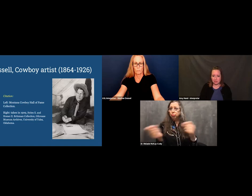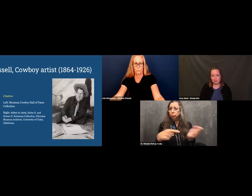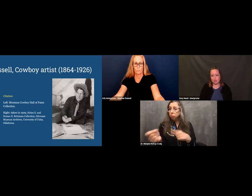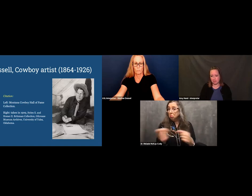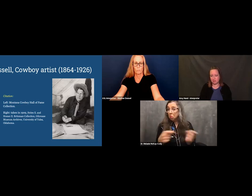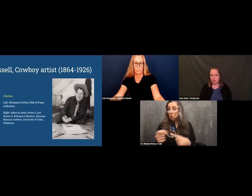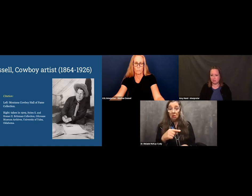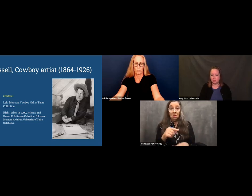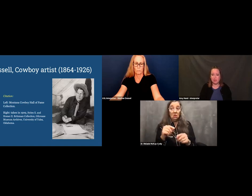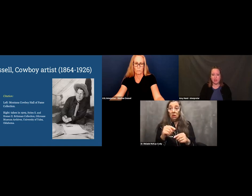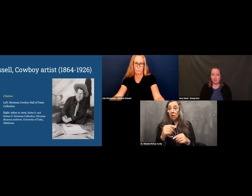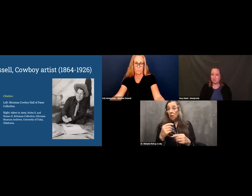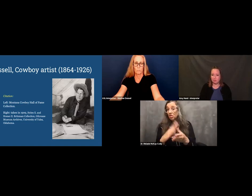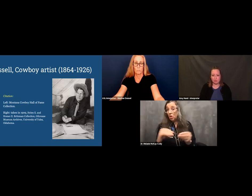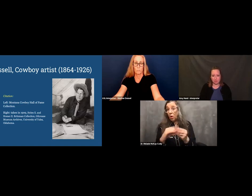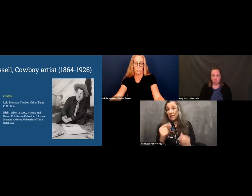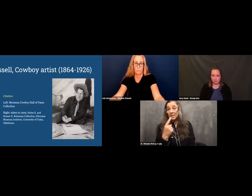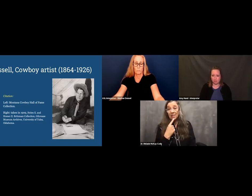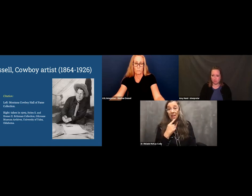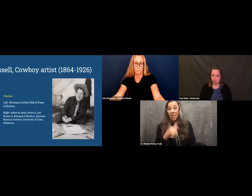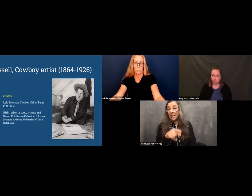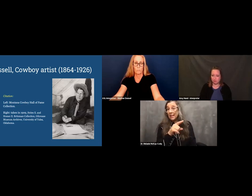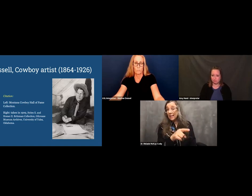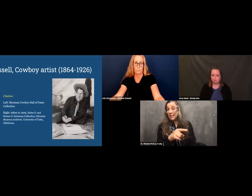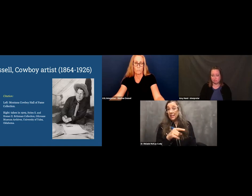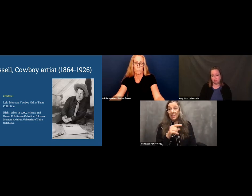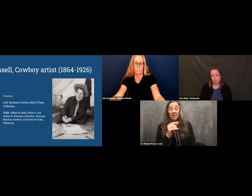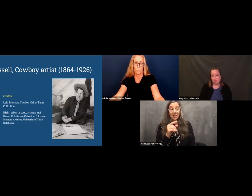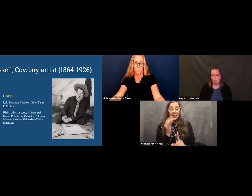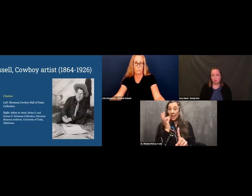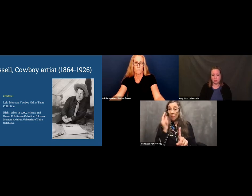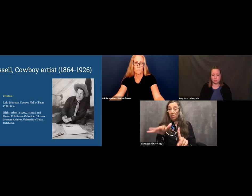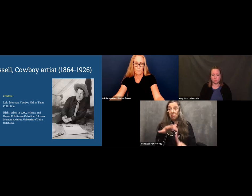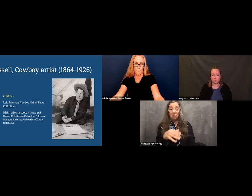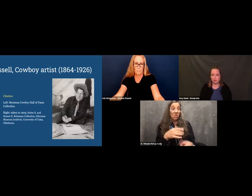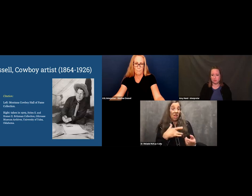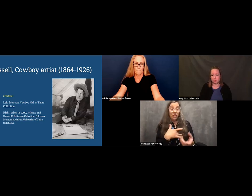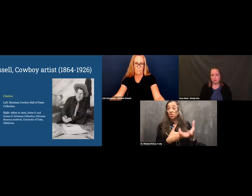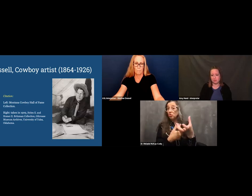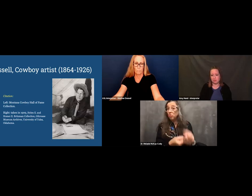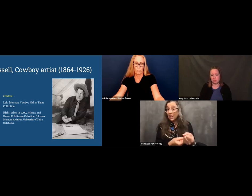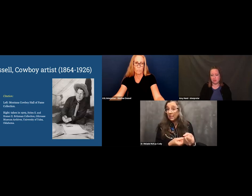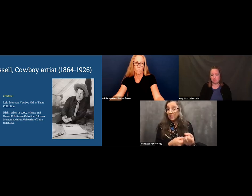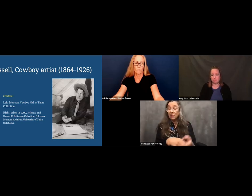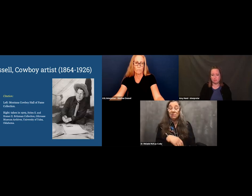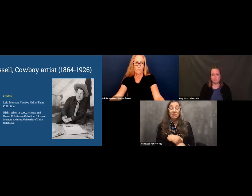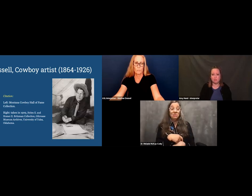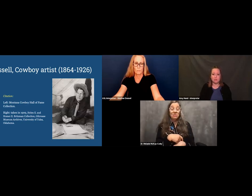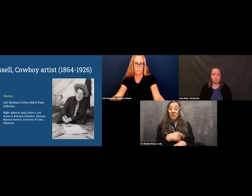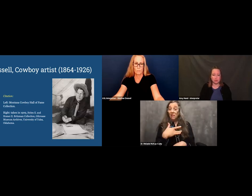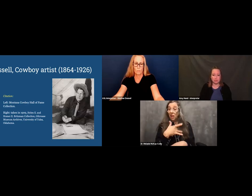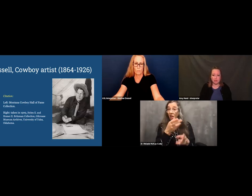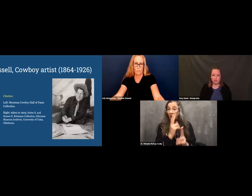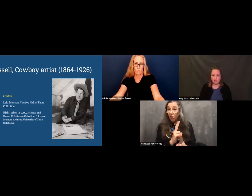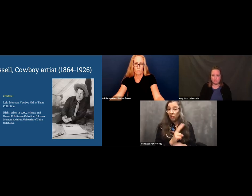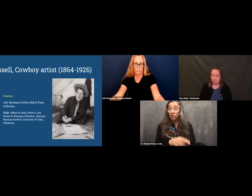visited Indian signers and they communicated with each other. According to stories, says that the native people